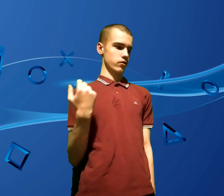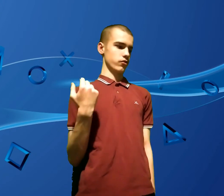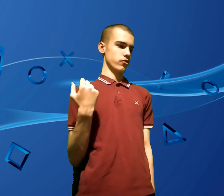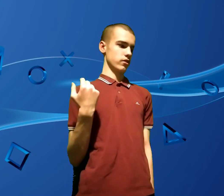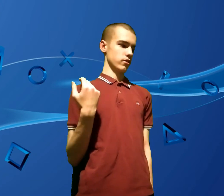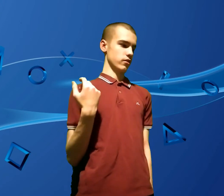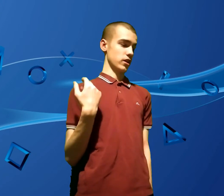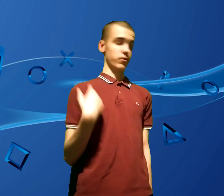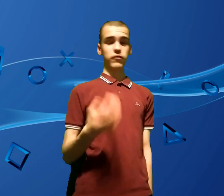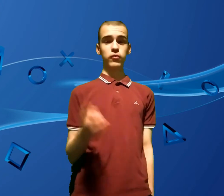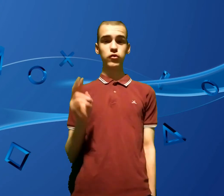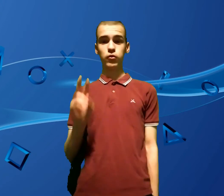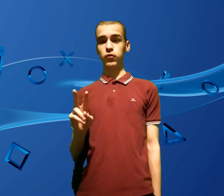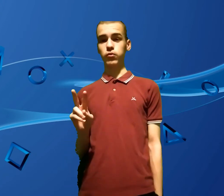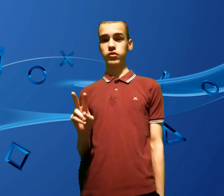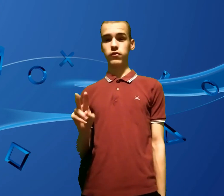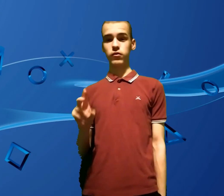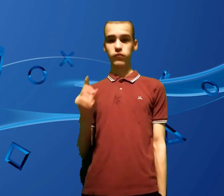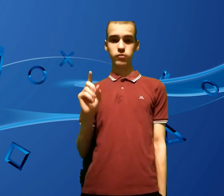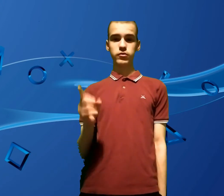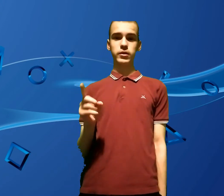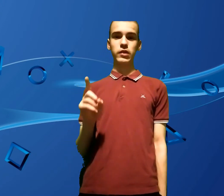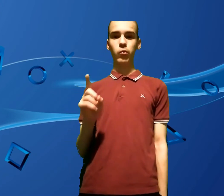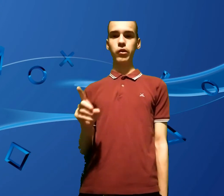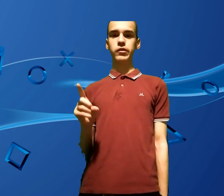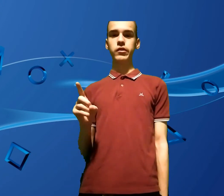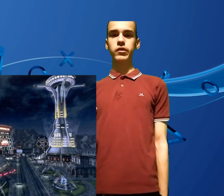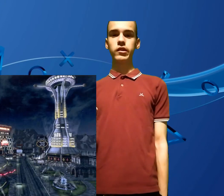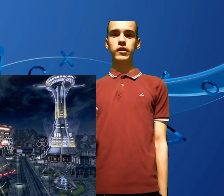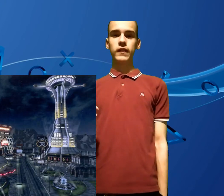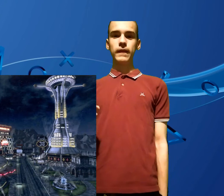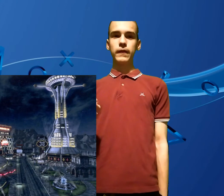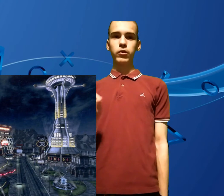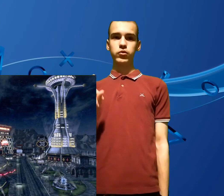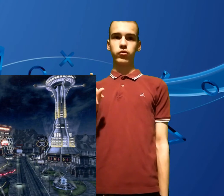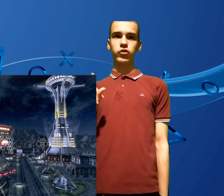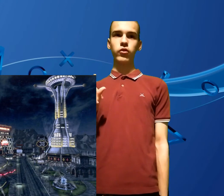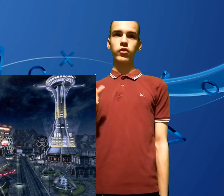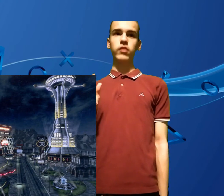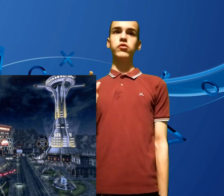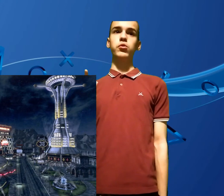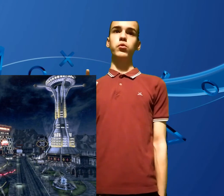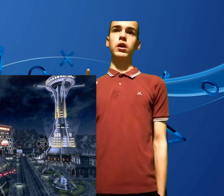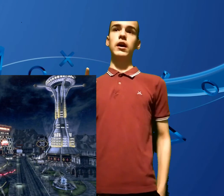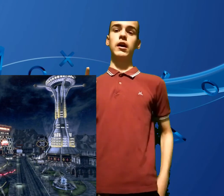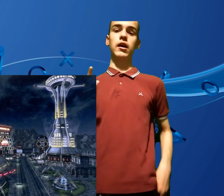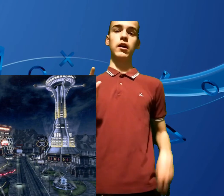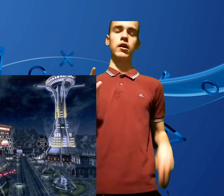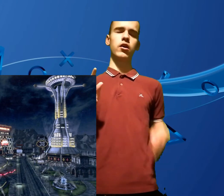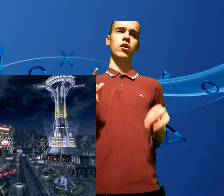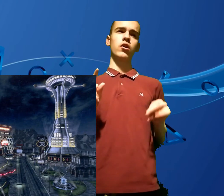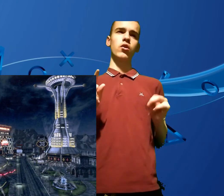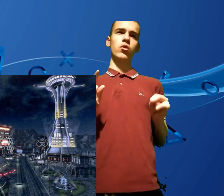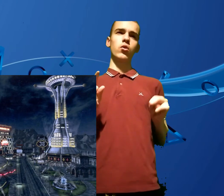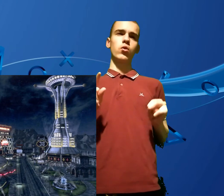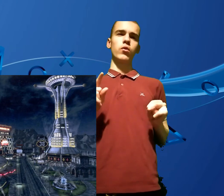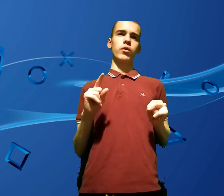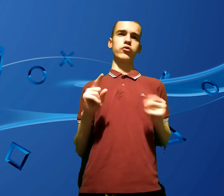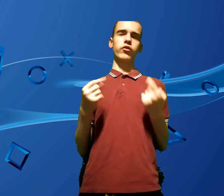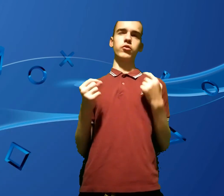Because I only found two Volts, found Vault 21, which was turned into a, it was turned into